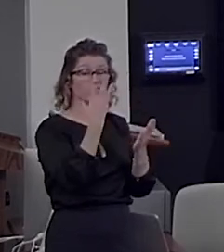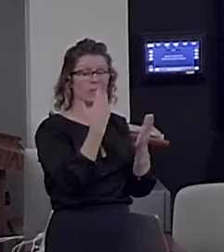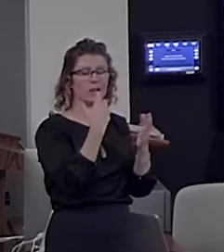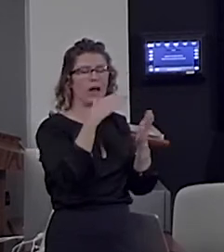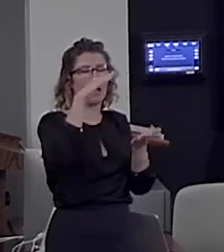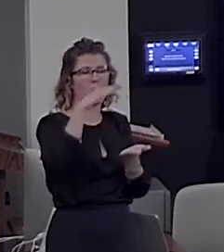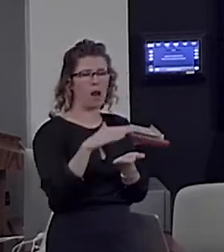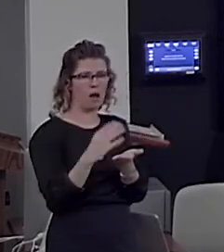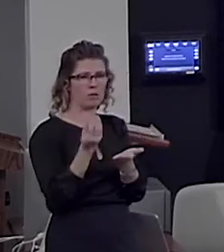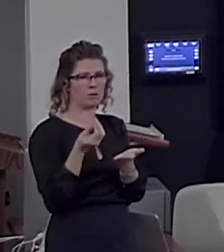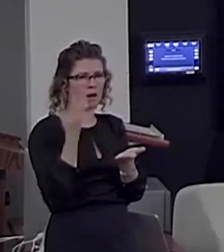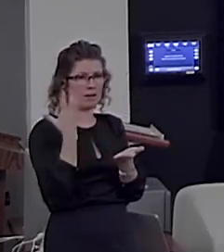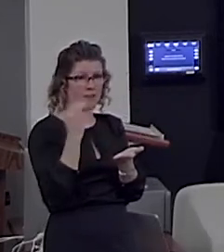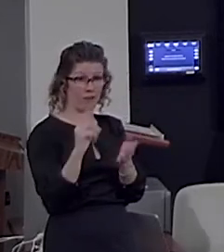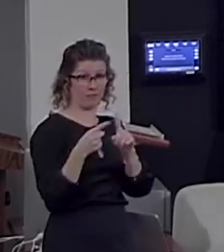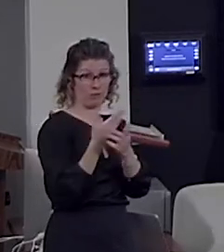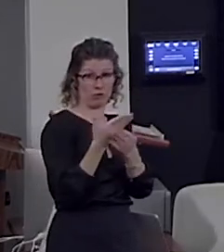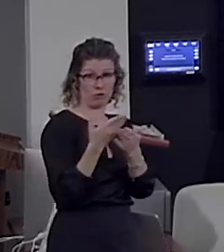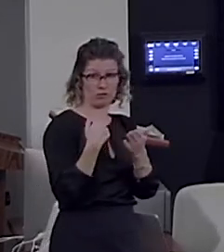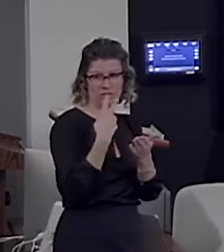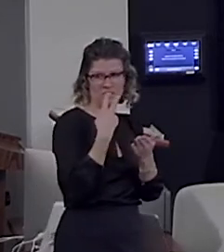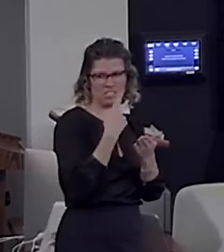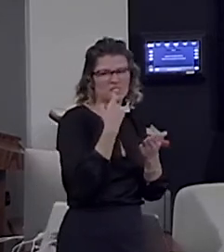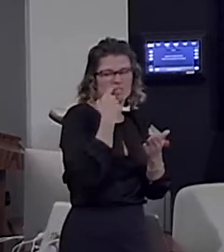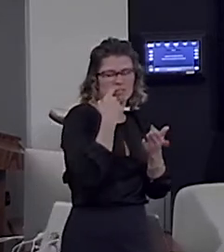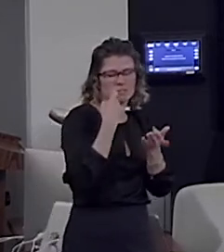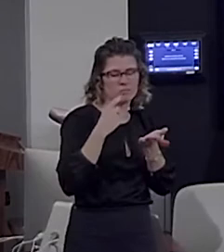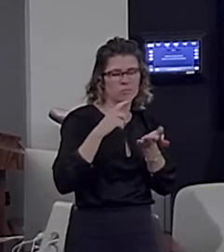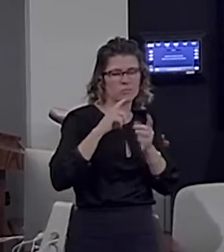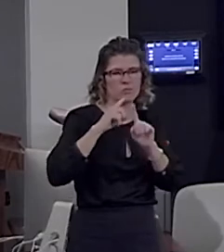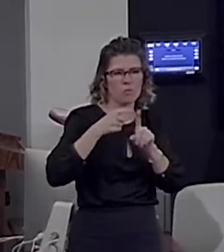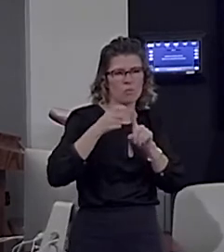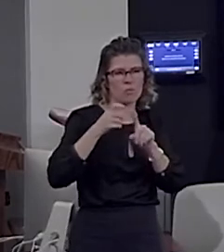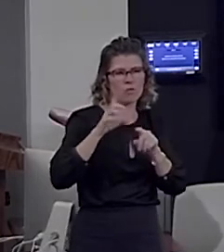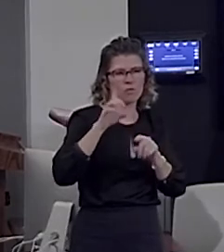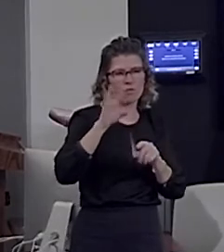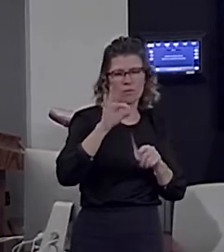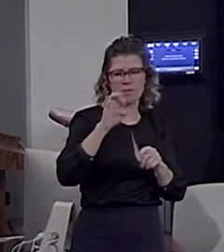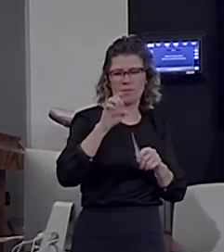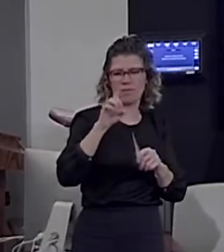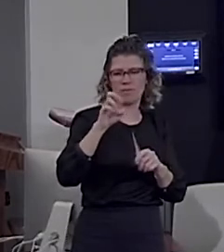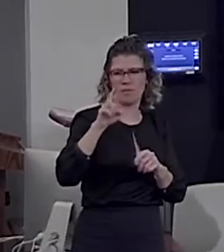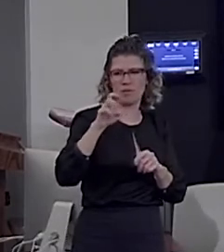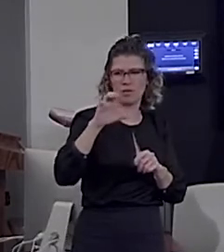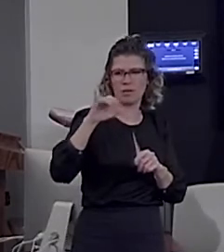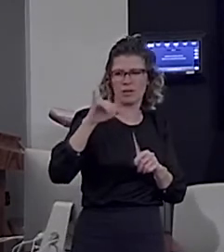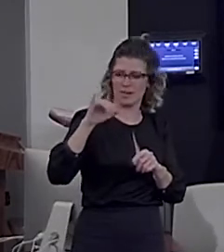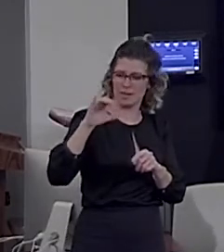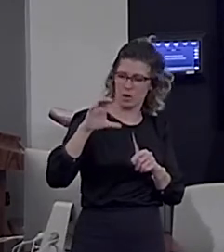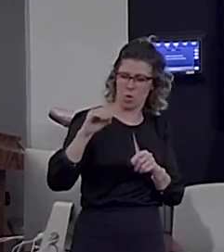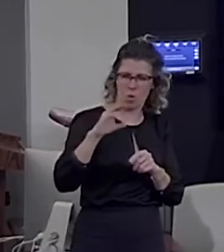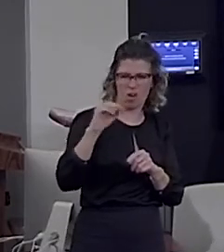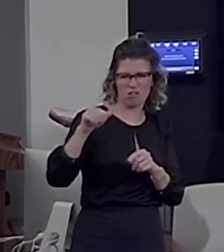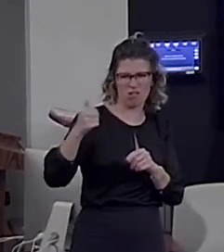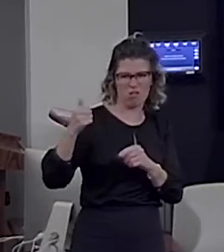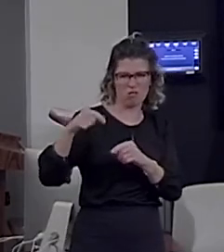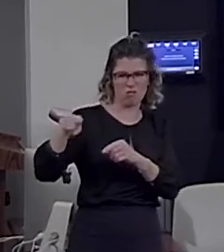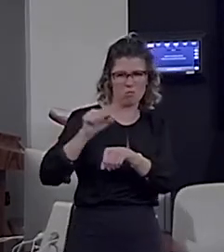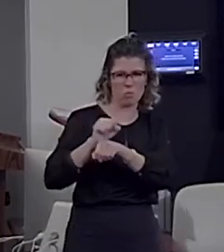That's the first phenomenon that was also reported recently by Fedorenko and other collaborators. So, there's something building up.